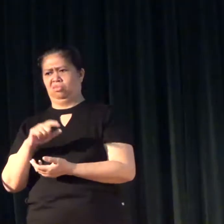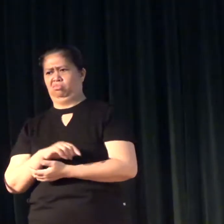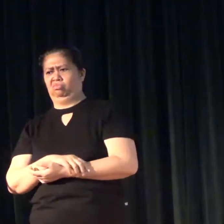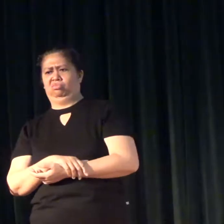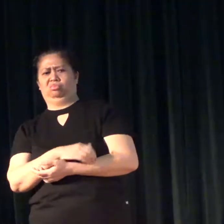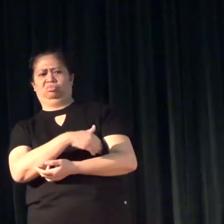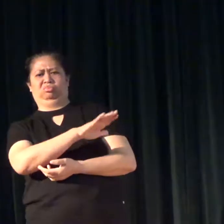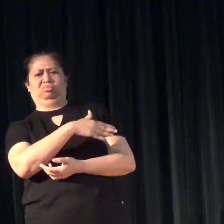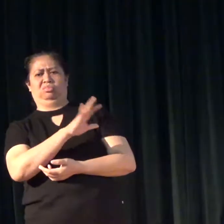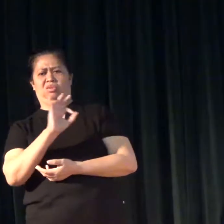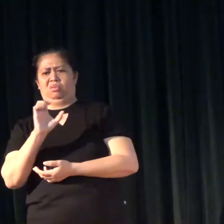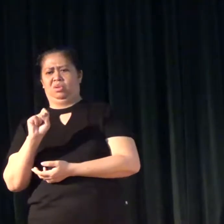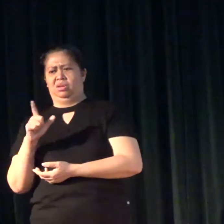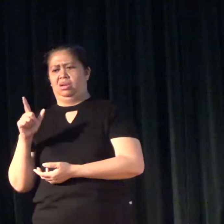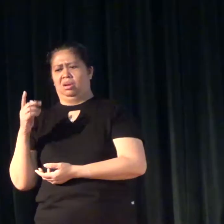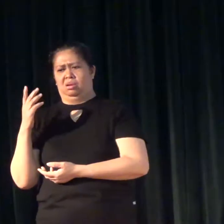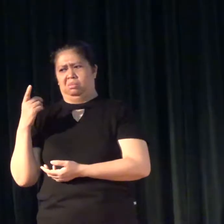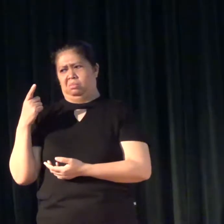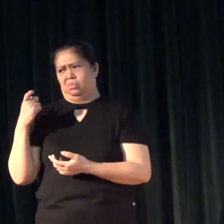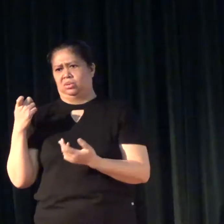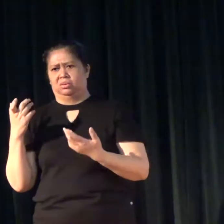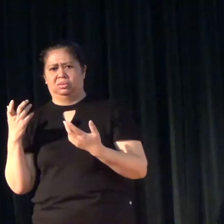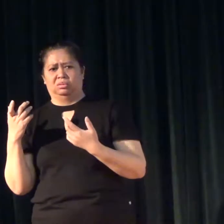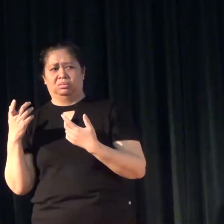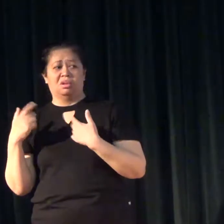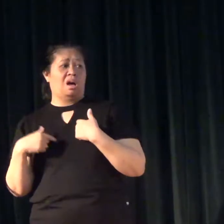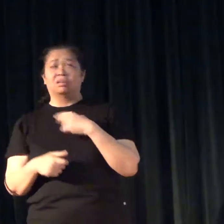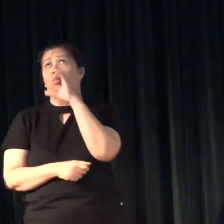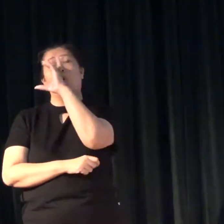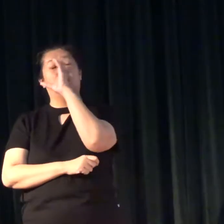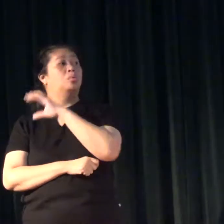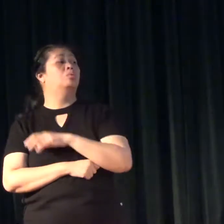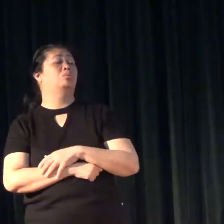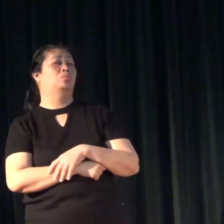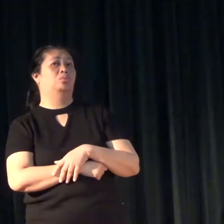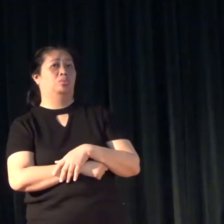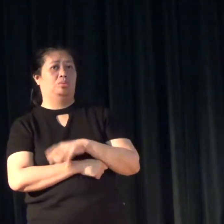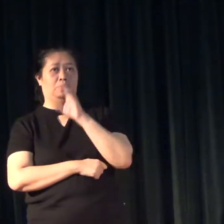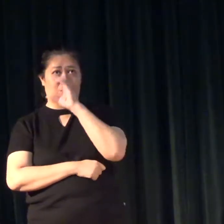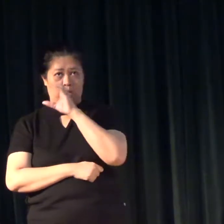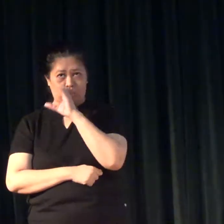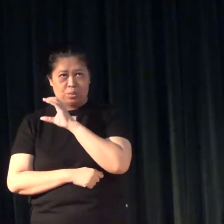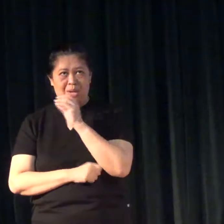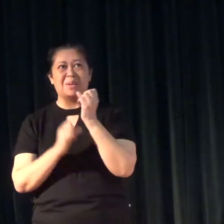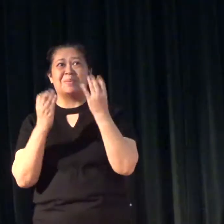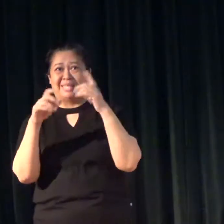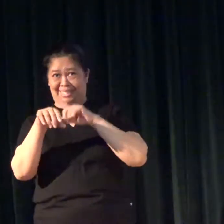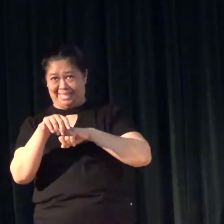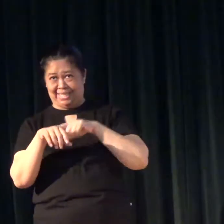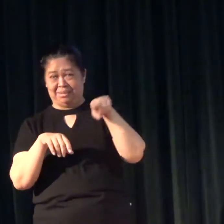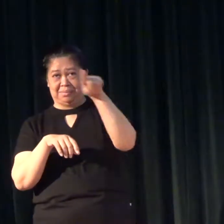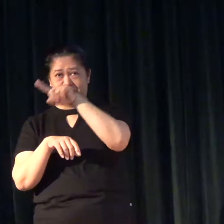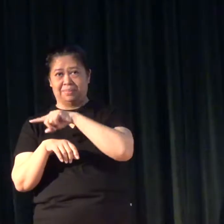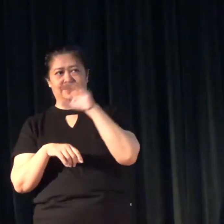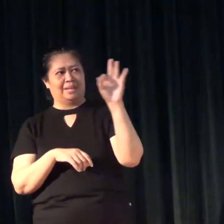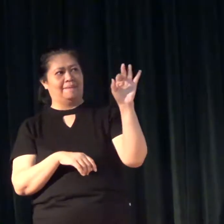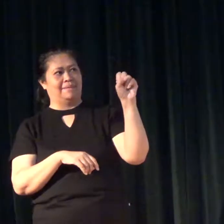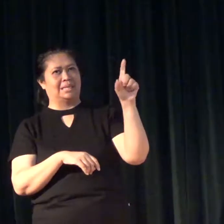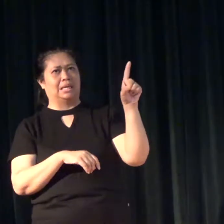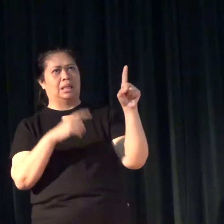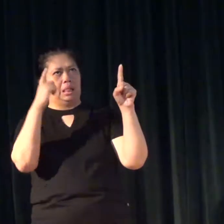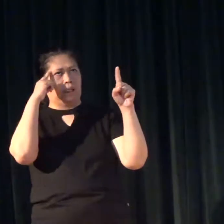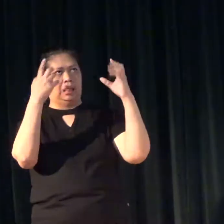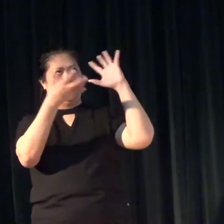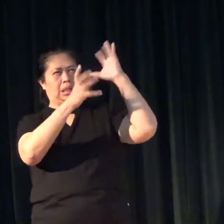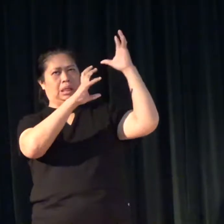because I'm Cebuano. Many times, FSL